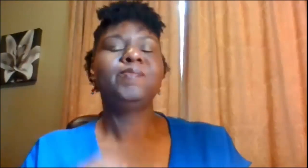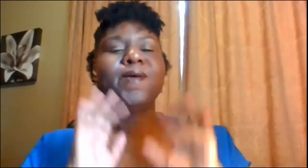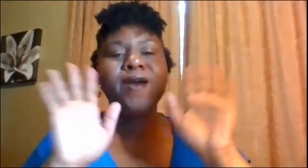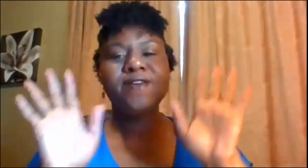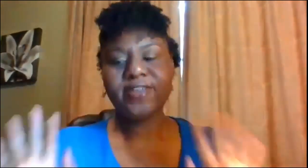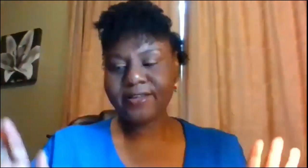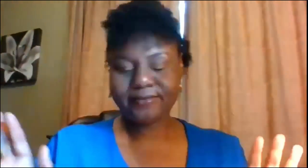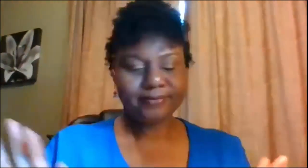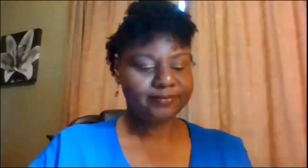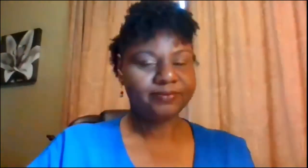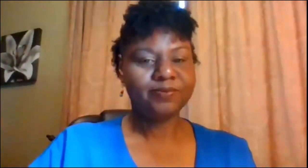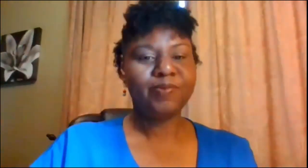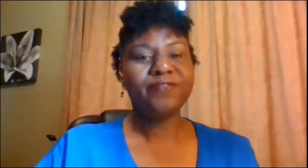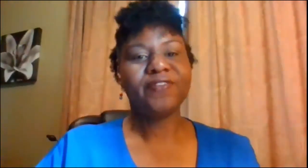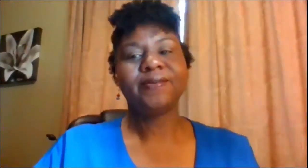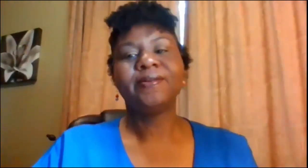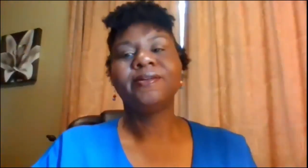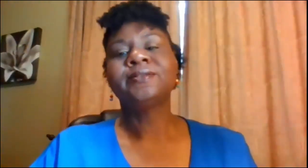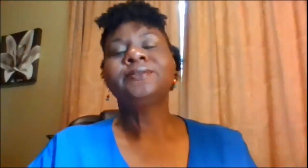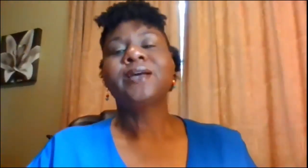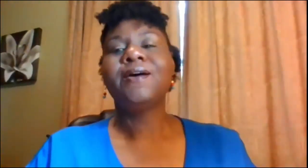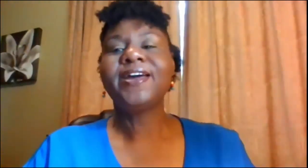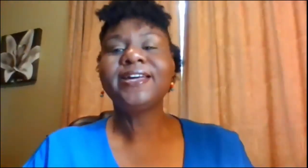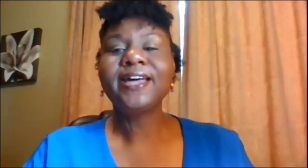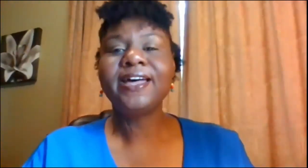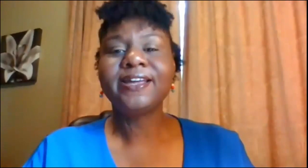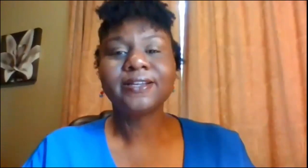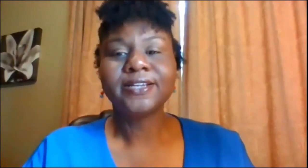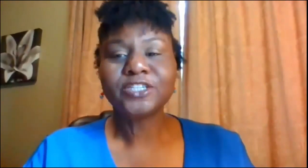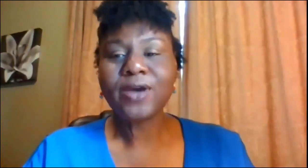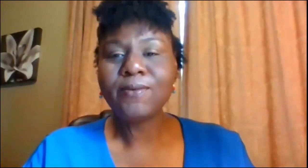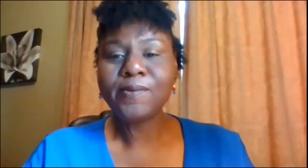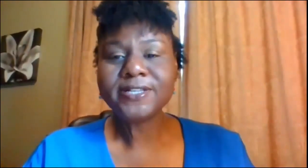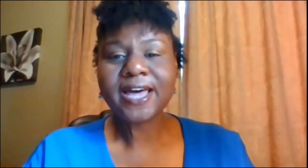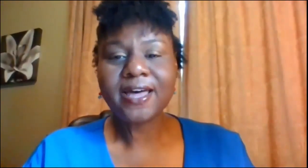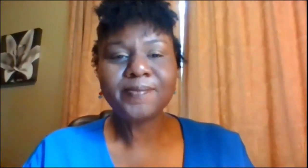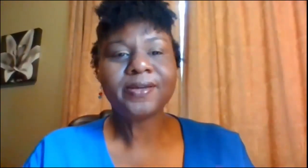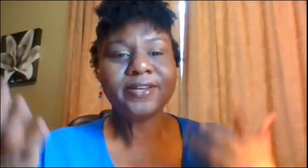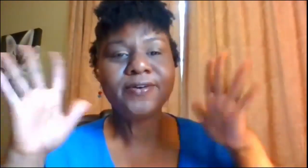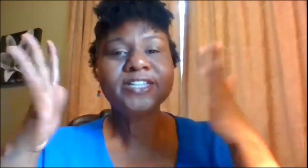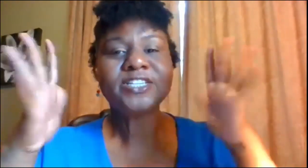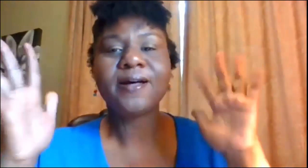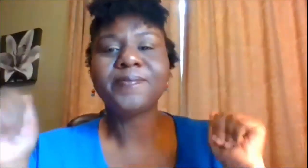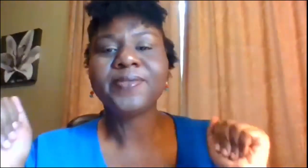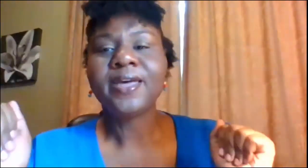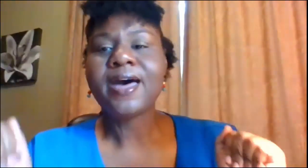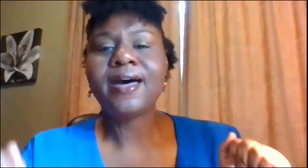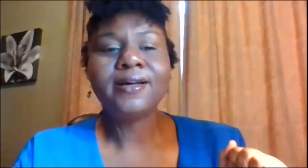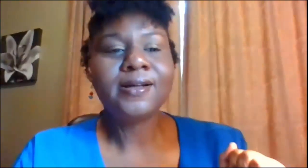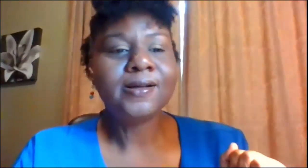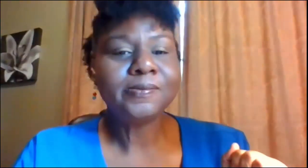perfect perfect perfect all right good let's try it one more time you did a great job um